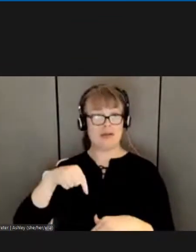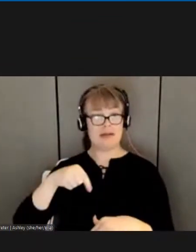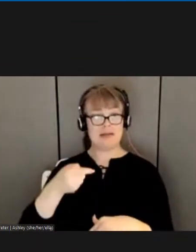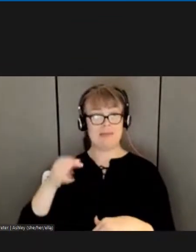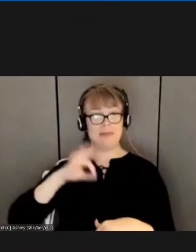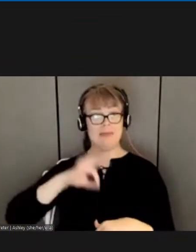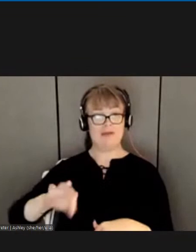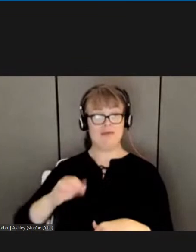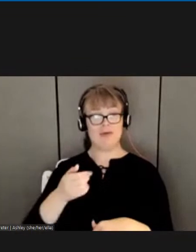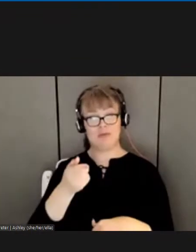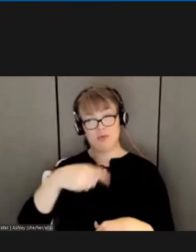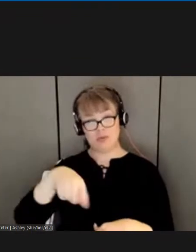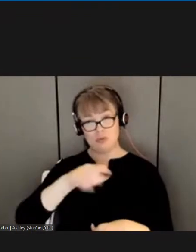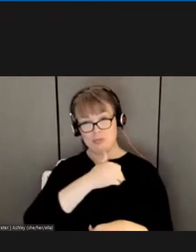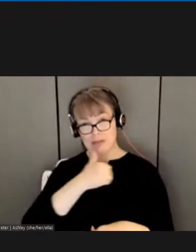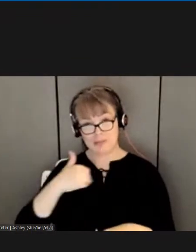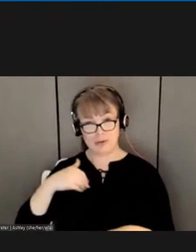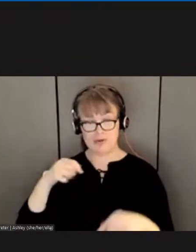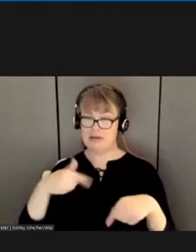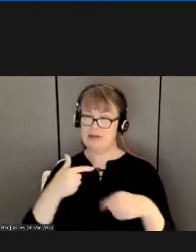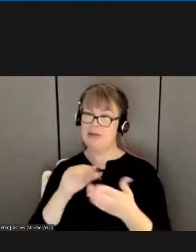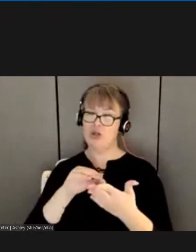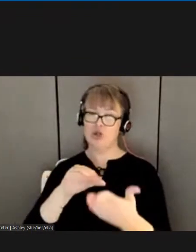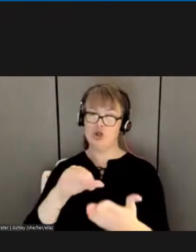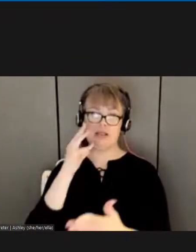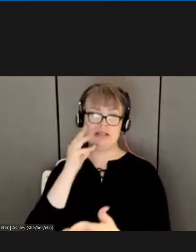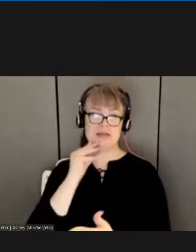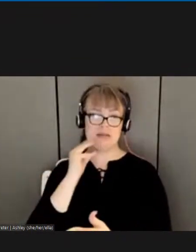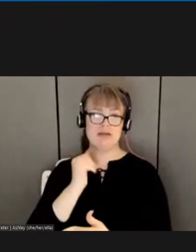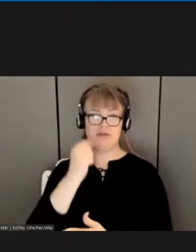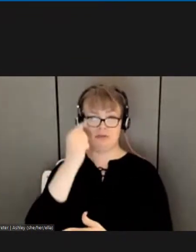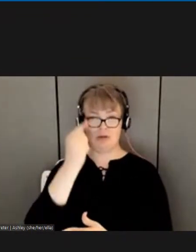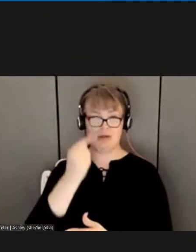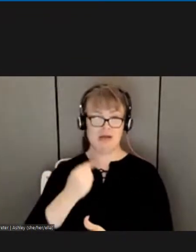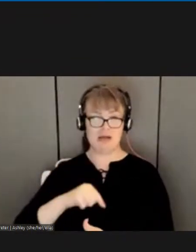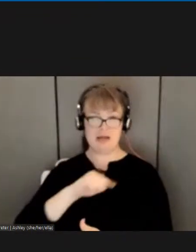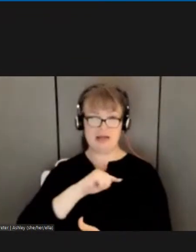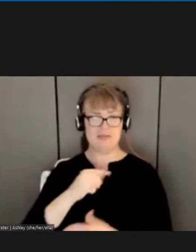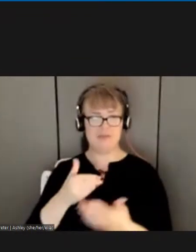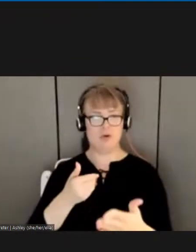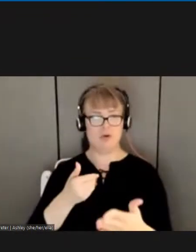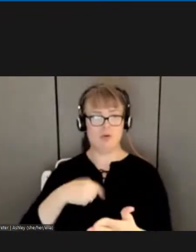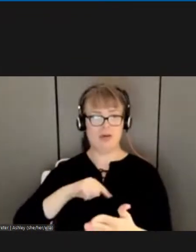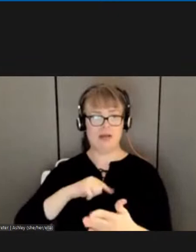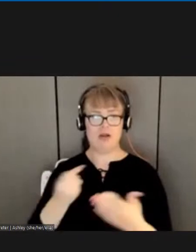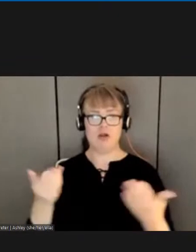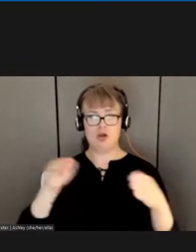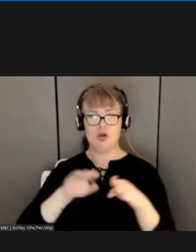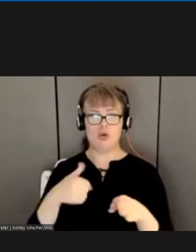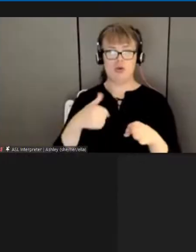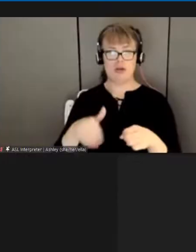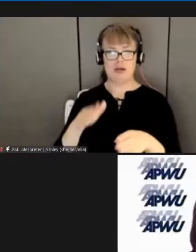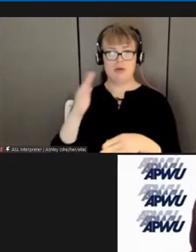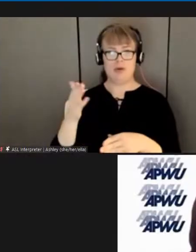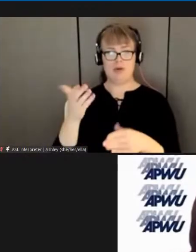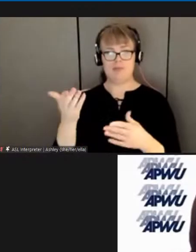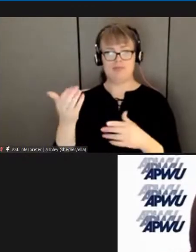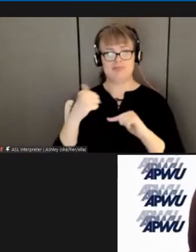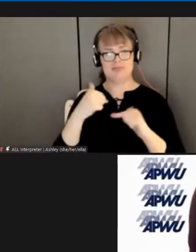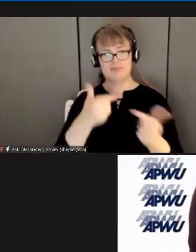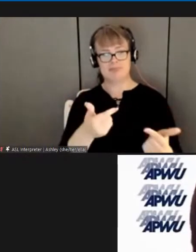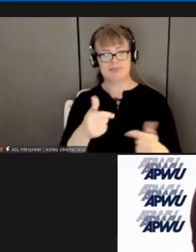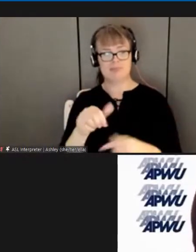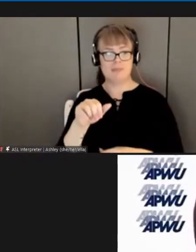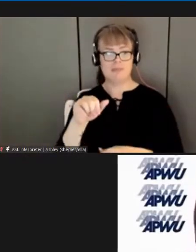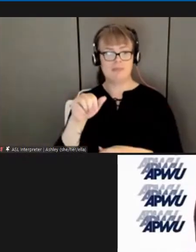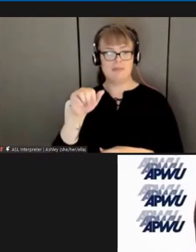learning experience for us so with that before i uh close out i'm going to bring you the executive vice president debbie serretti for some brief